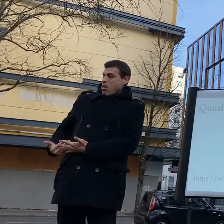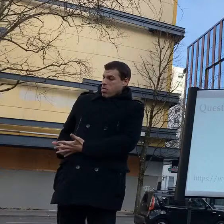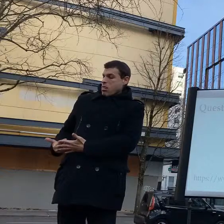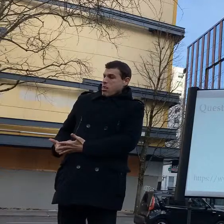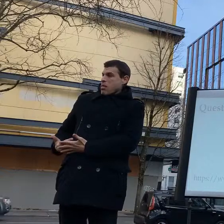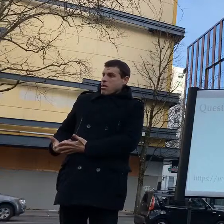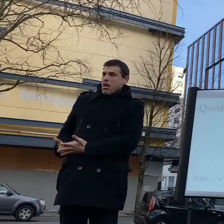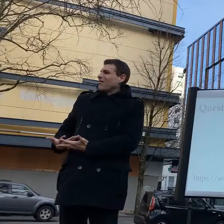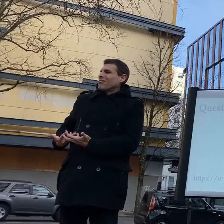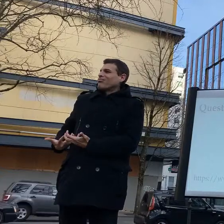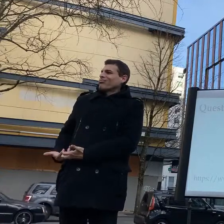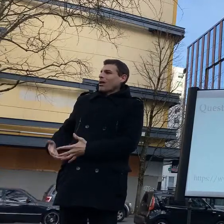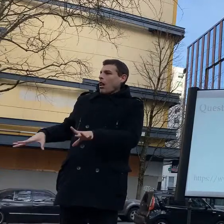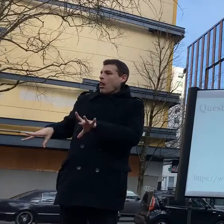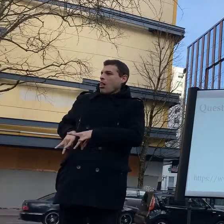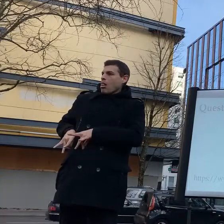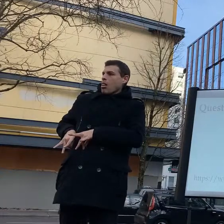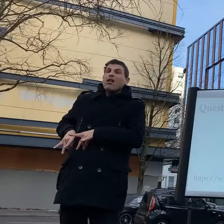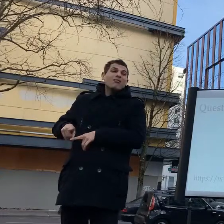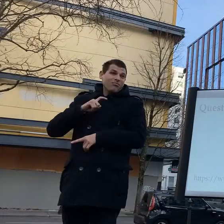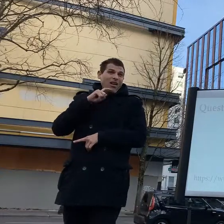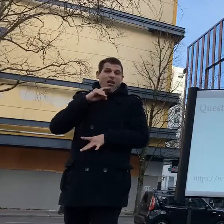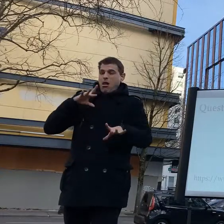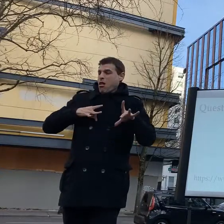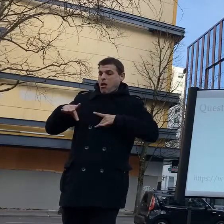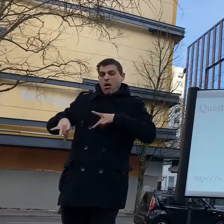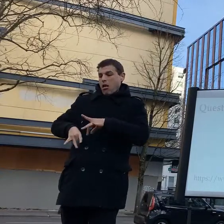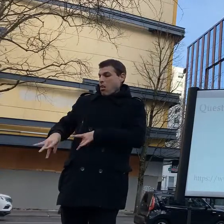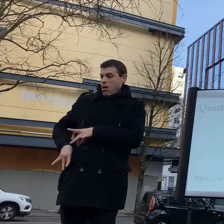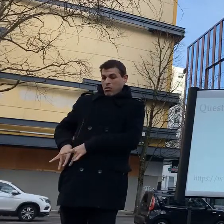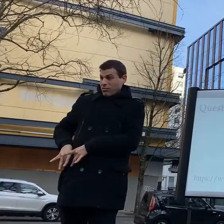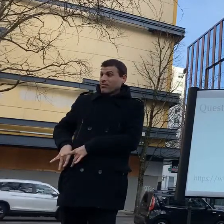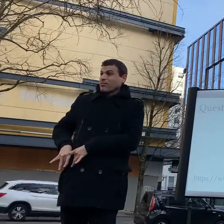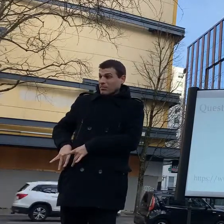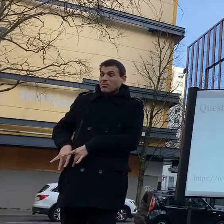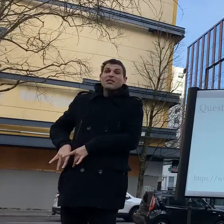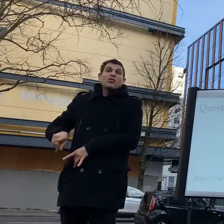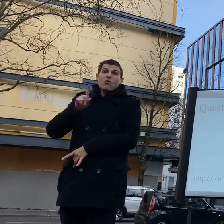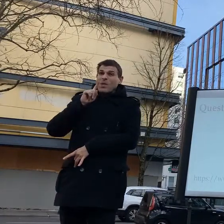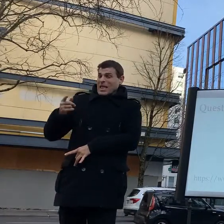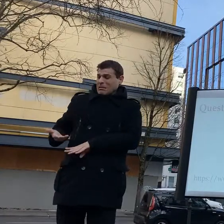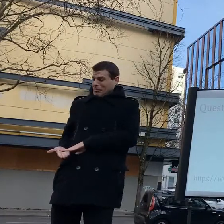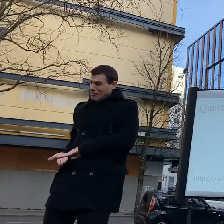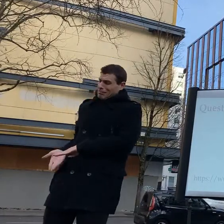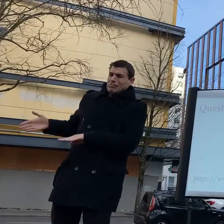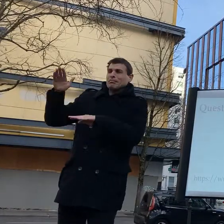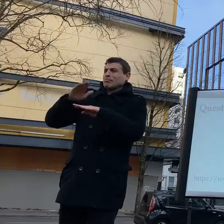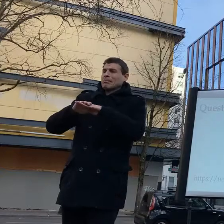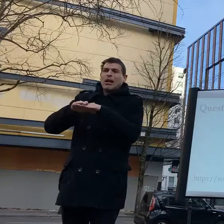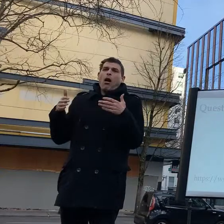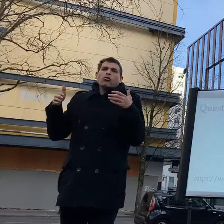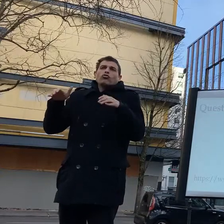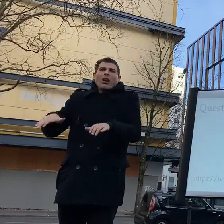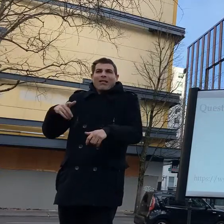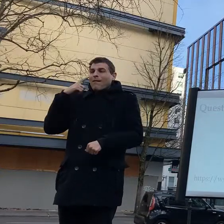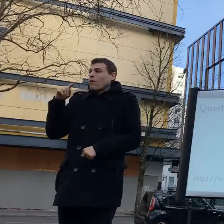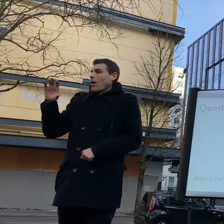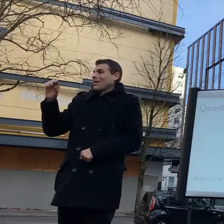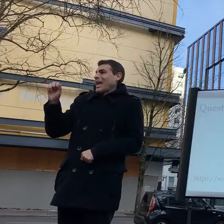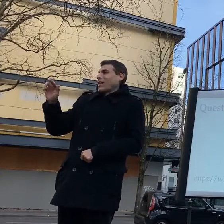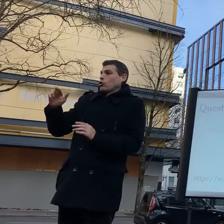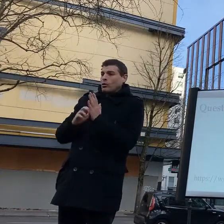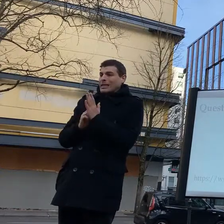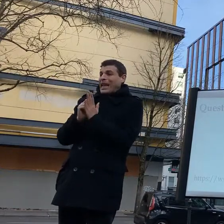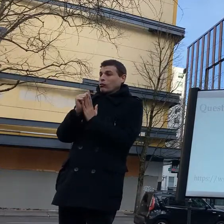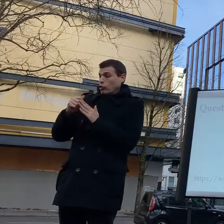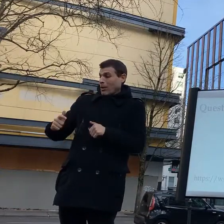to chemicals of uh changes with their menstrual cycles and you know injury symptoms is there any research that indicates what